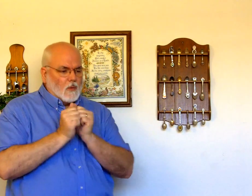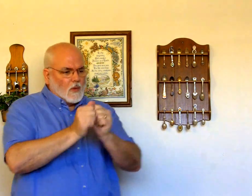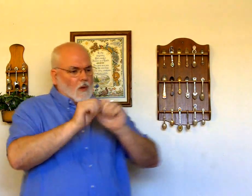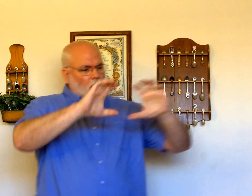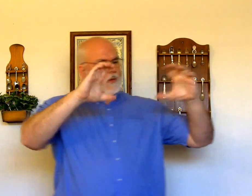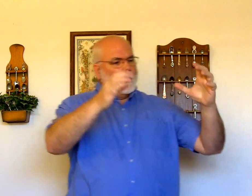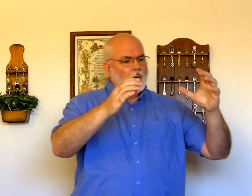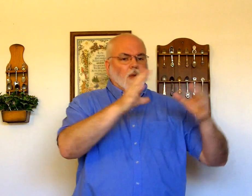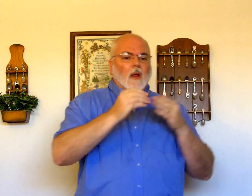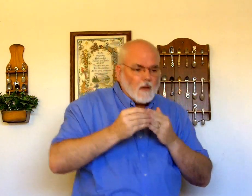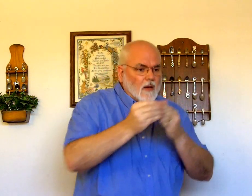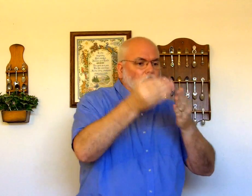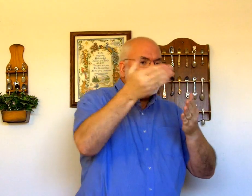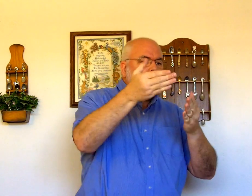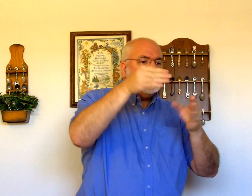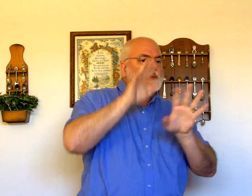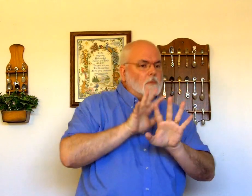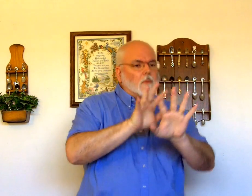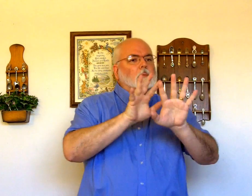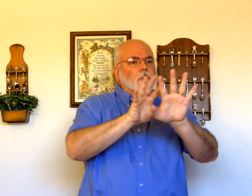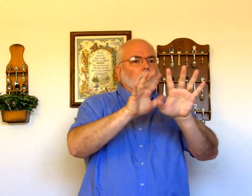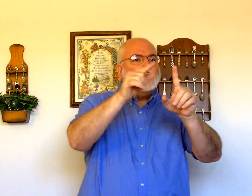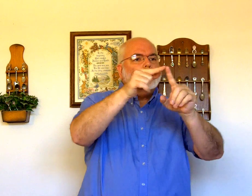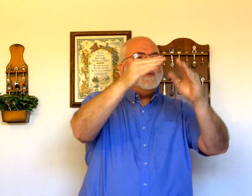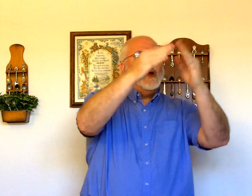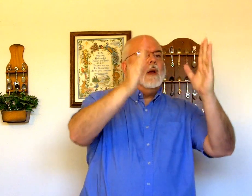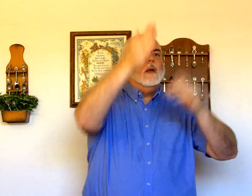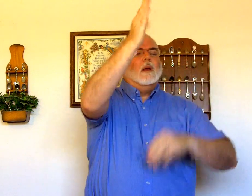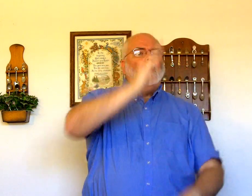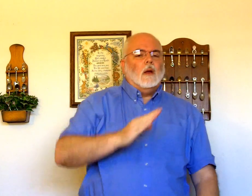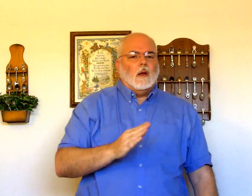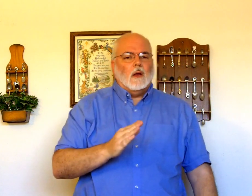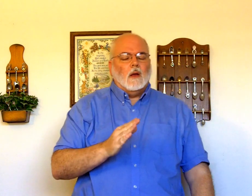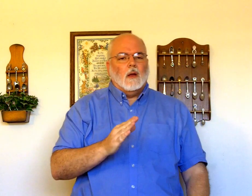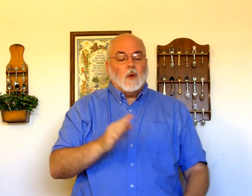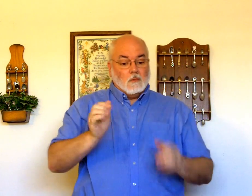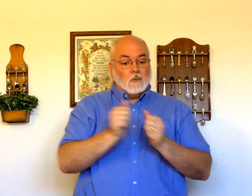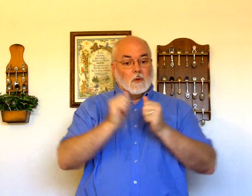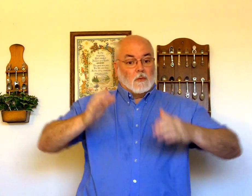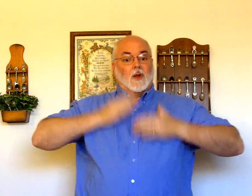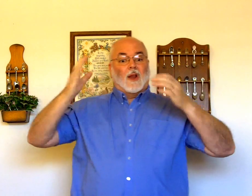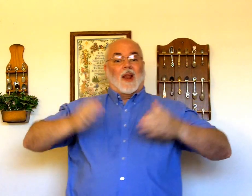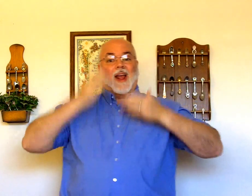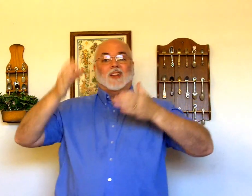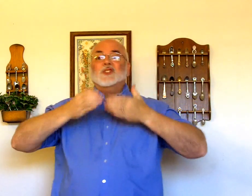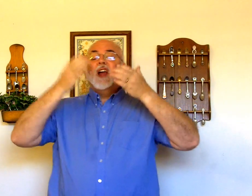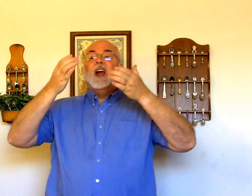led them in procession to the house of God, with glad shouts and songs of thanksgiving,